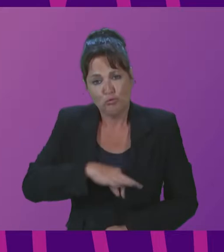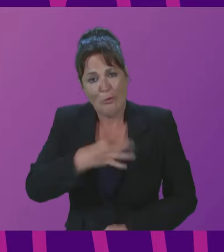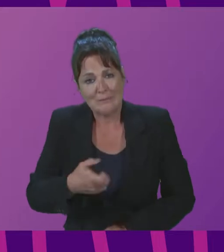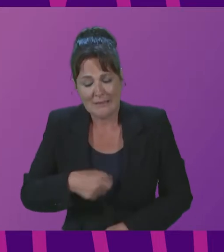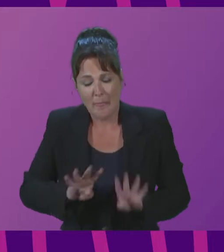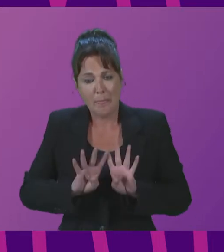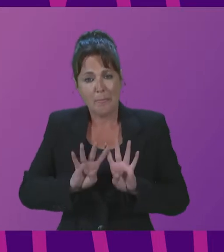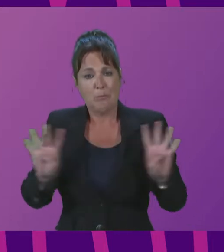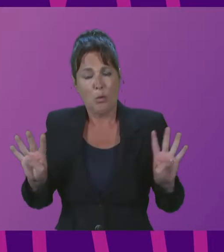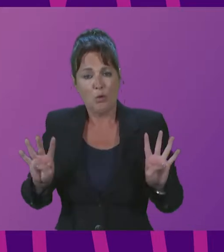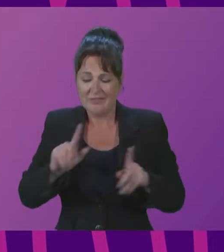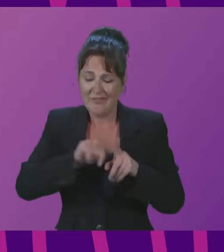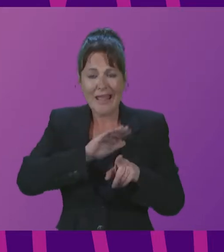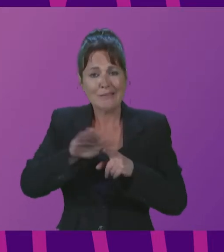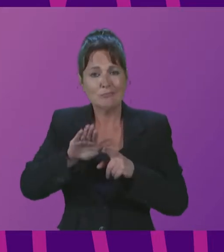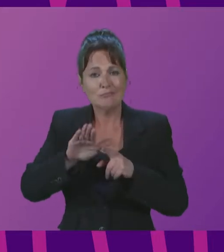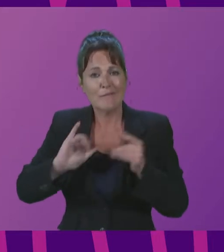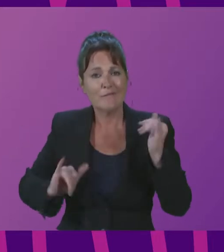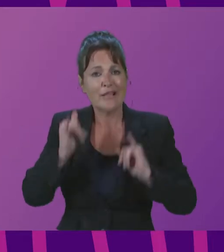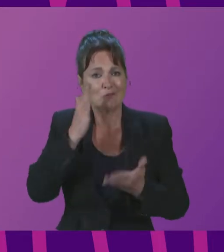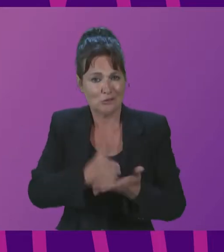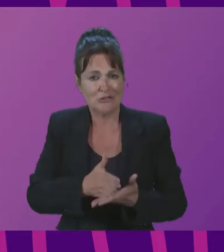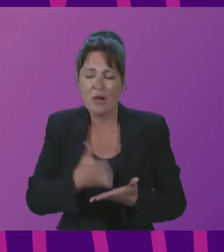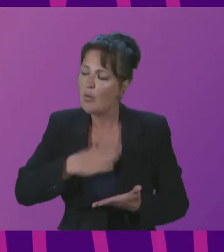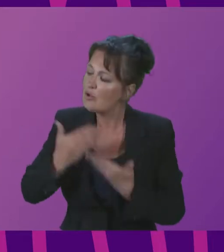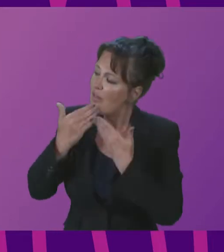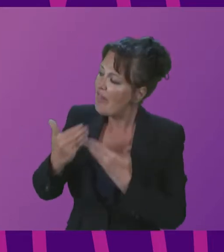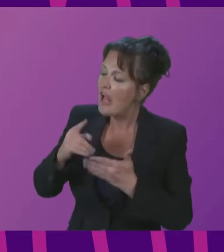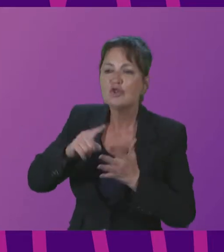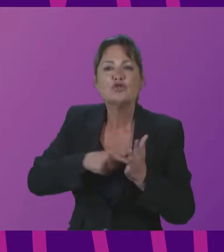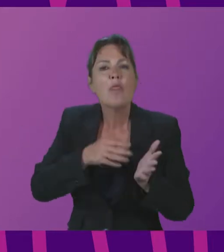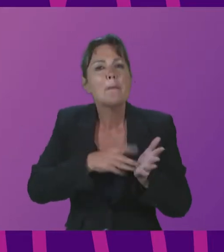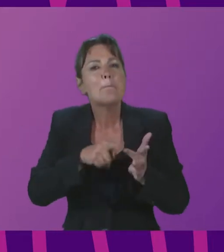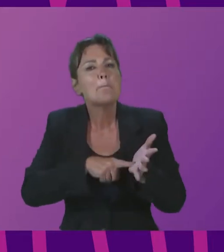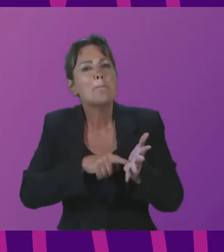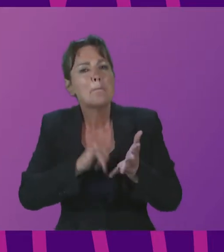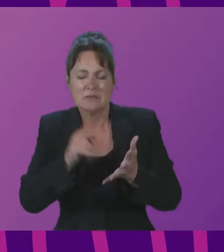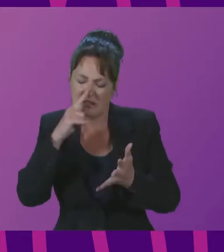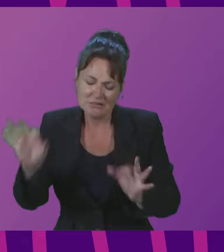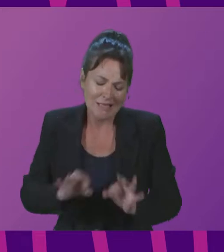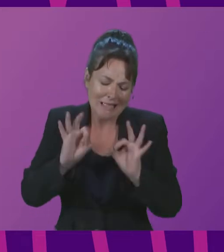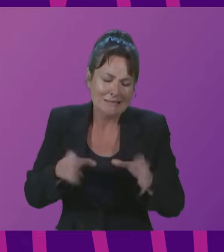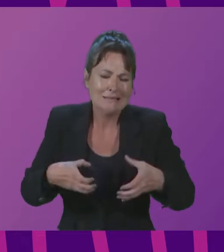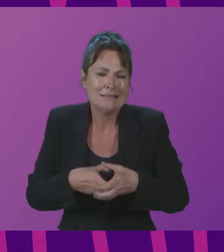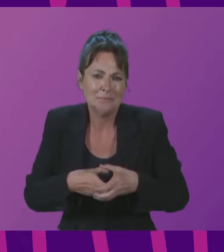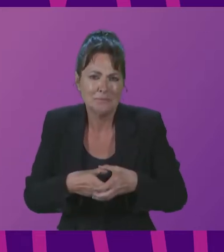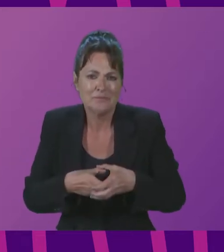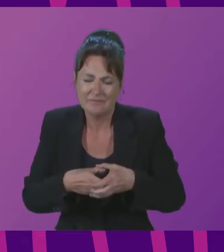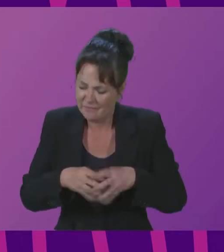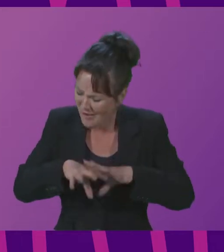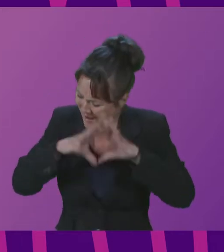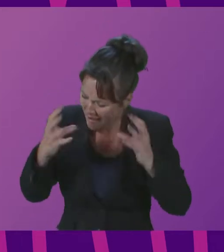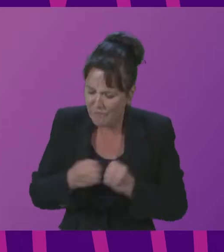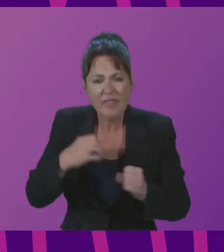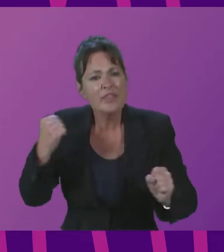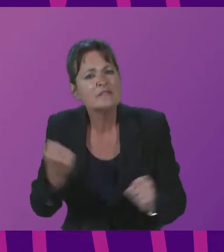International Culture Summit Foundation and I would like to thank Sir Jonathan Mills and his excellent team for all they've done to bring together such an